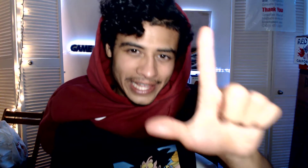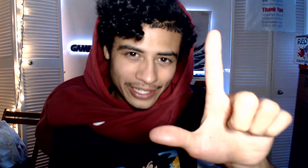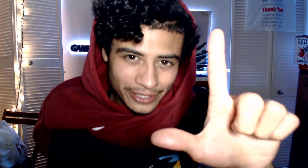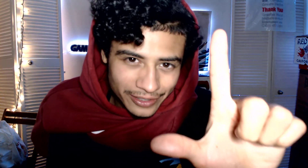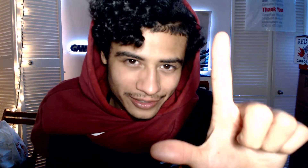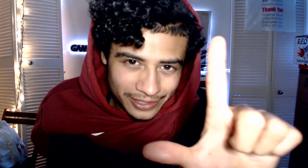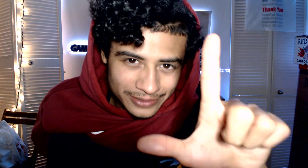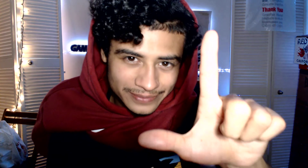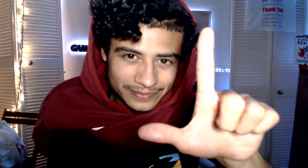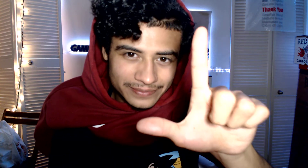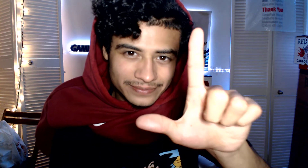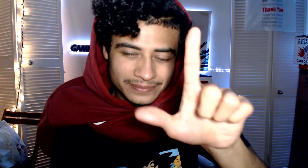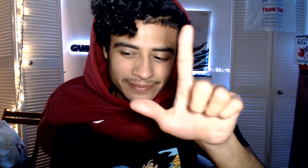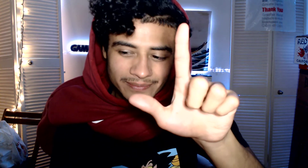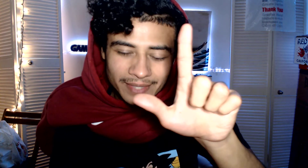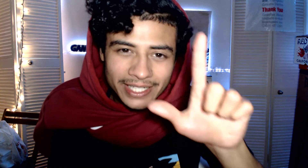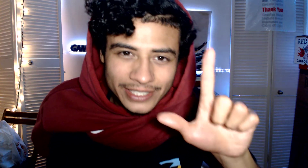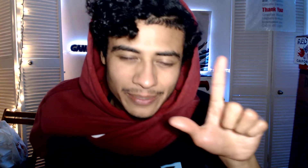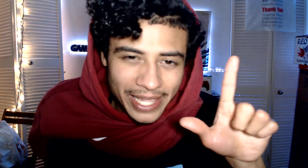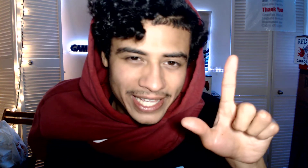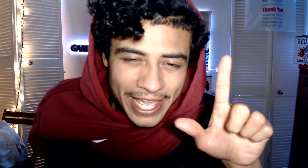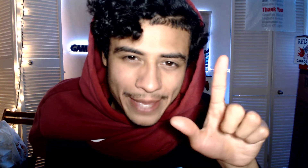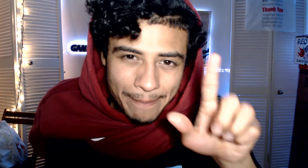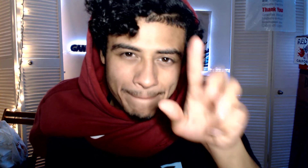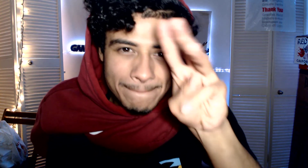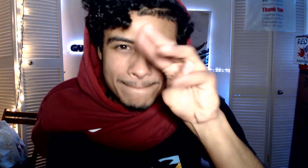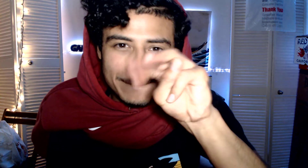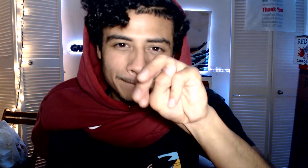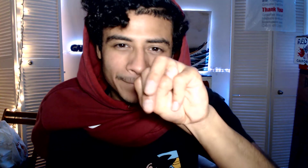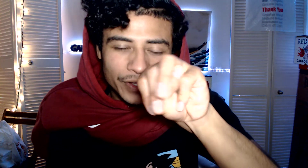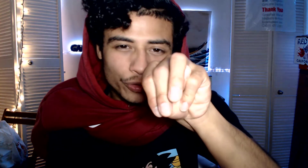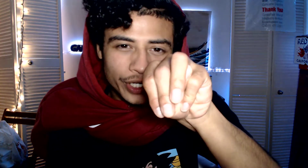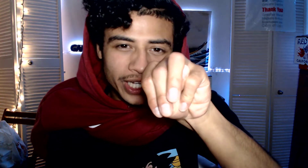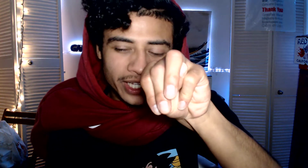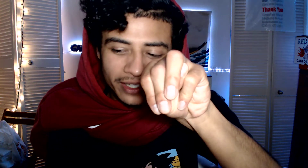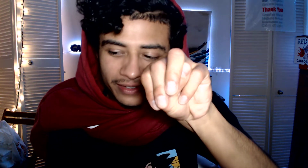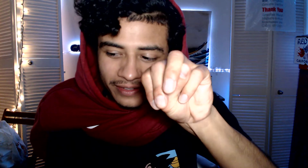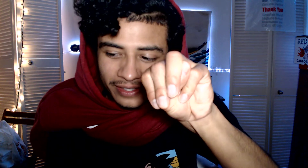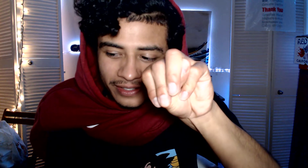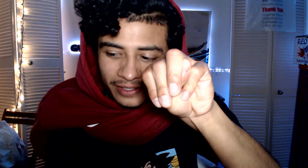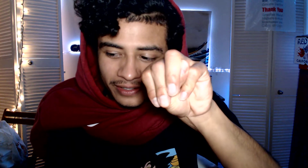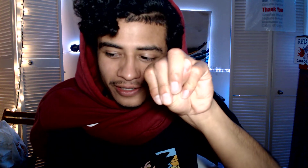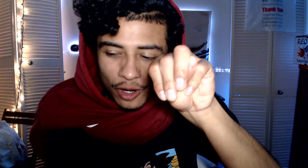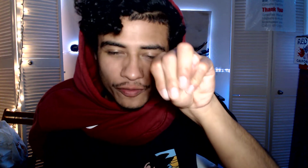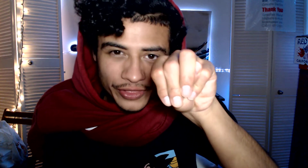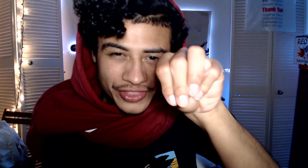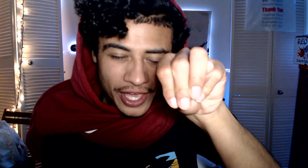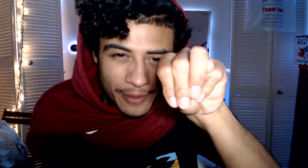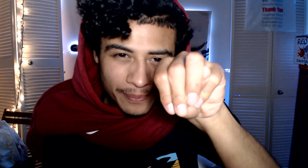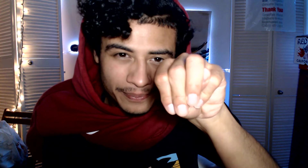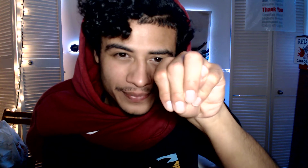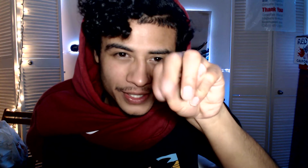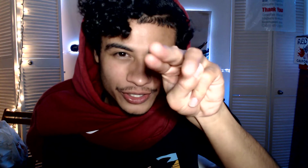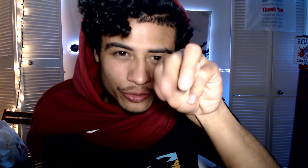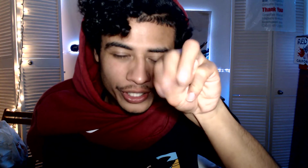L. To make it M. Three. Over the thumb. Three.